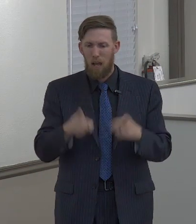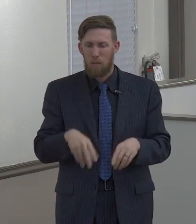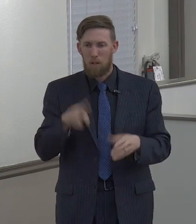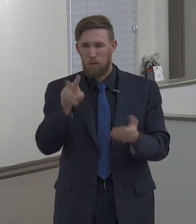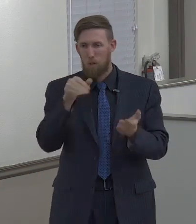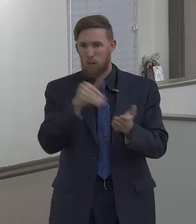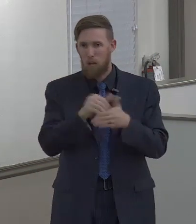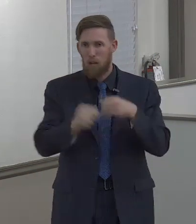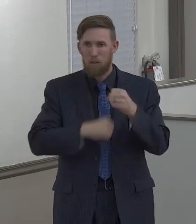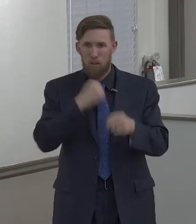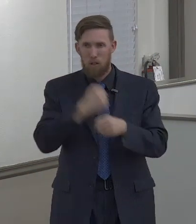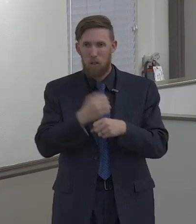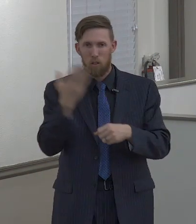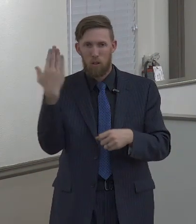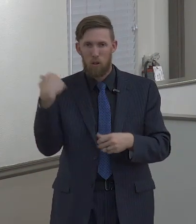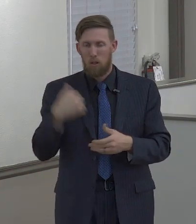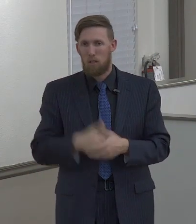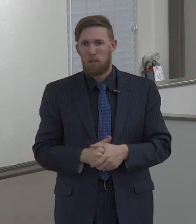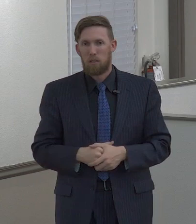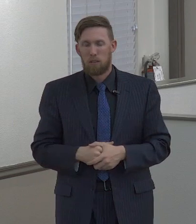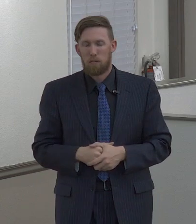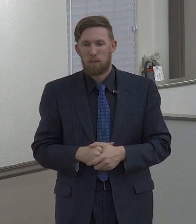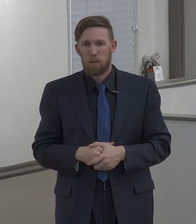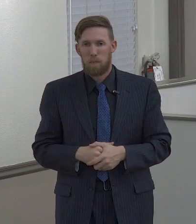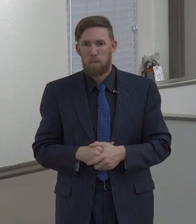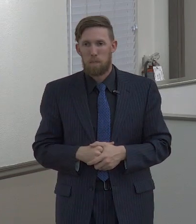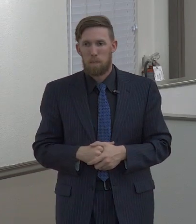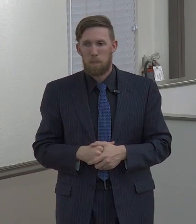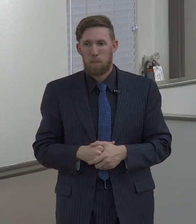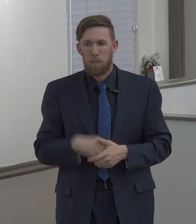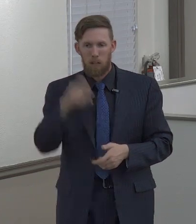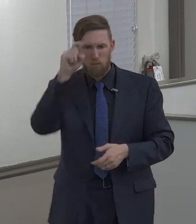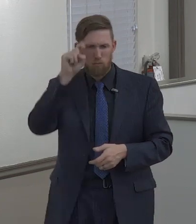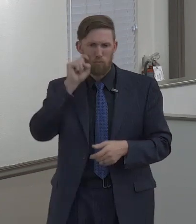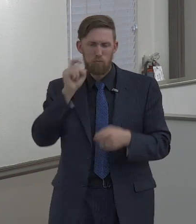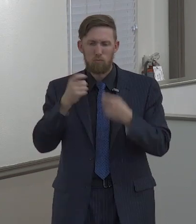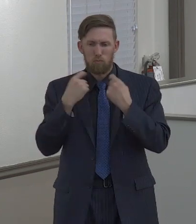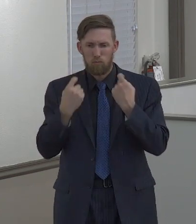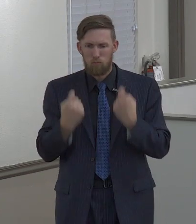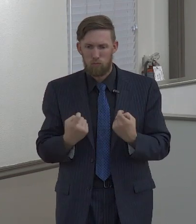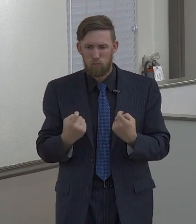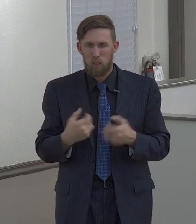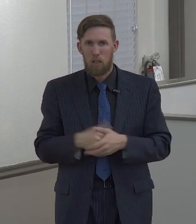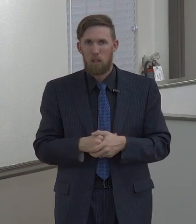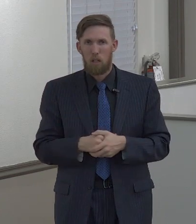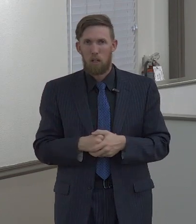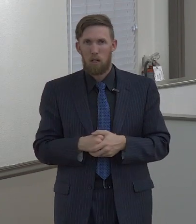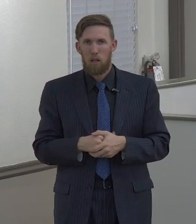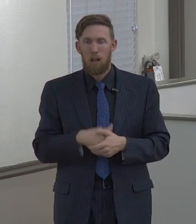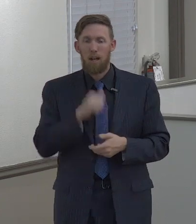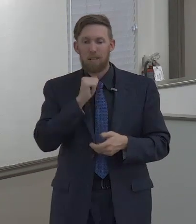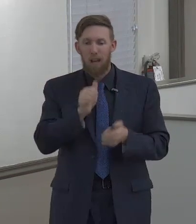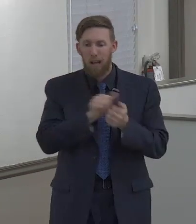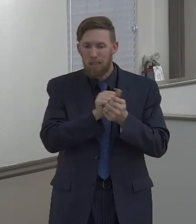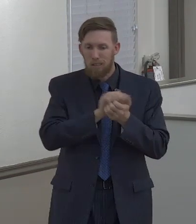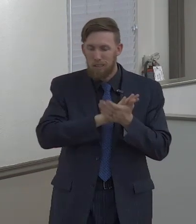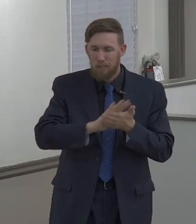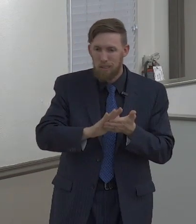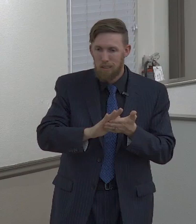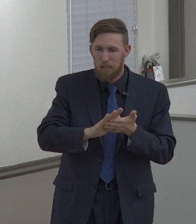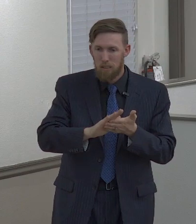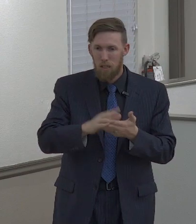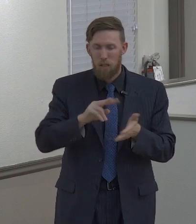years ago the churches were already in a mess. So fornication. Next, heal us